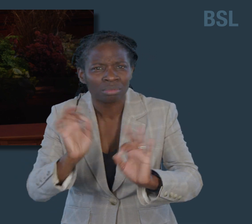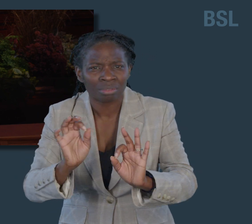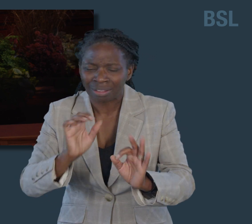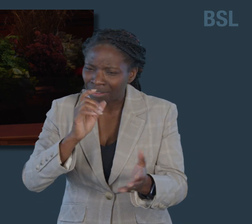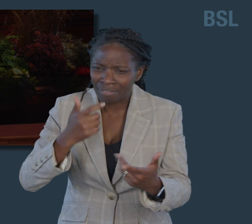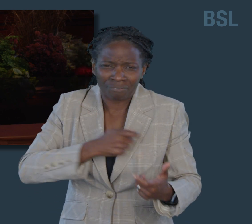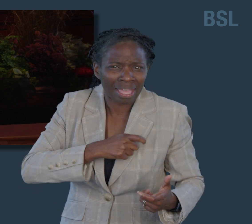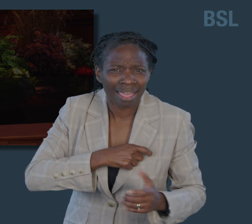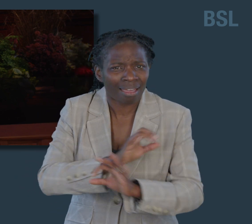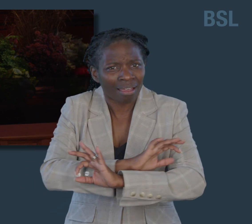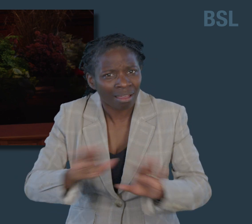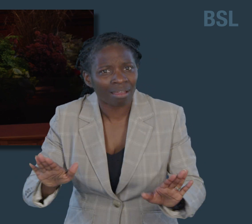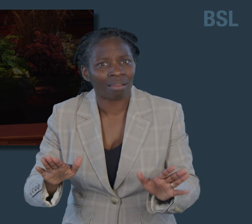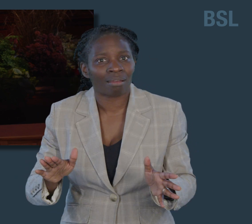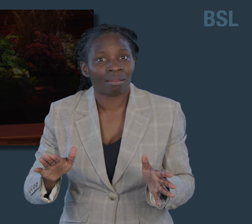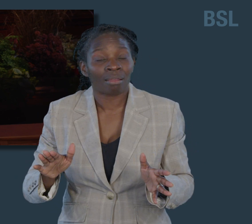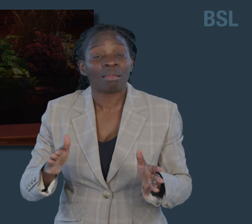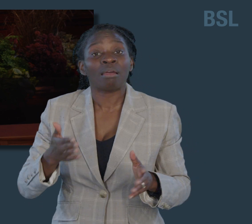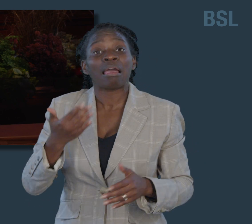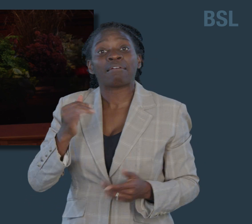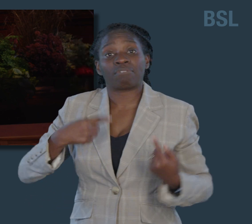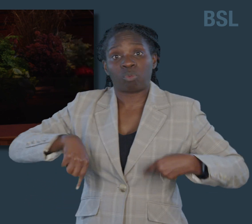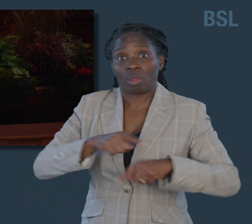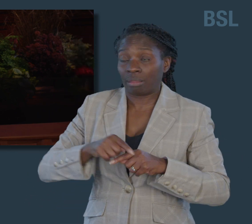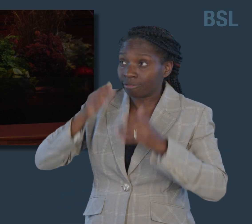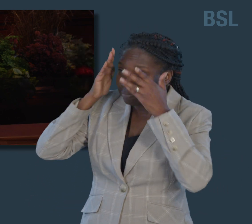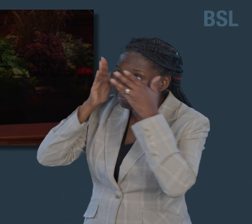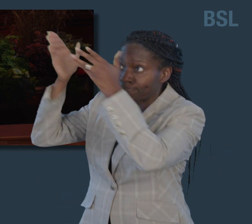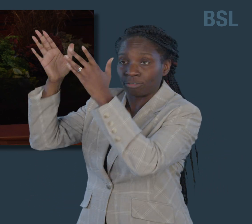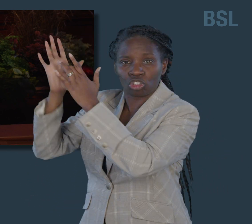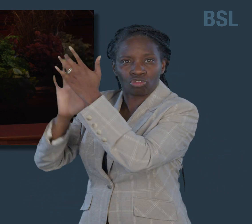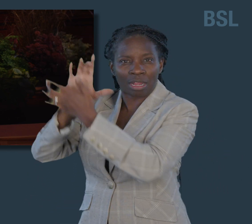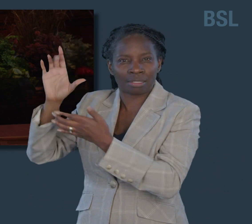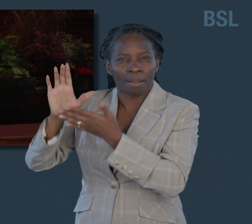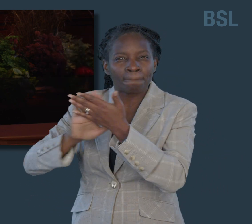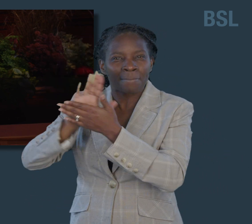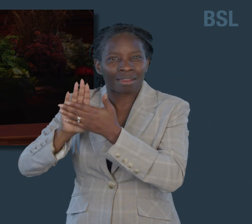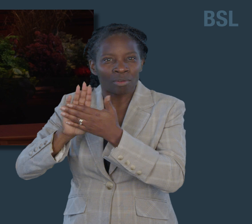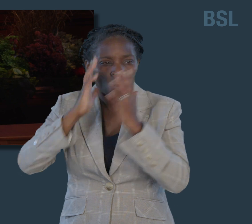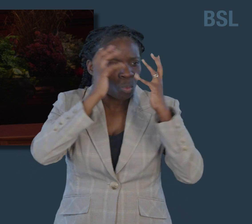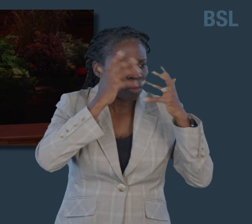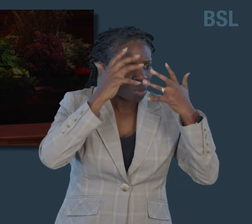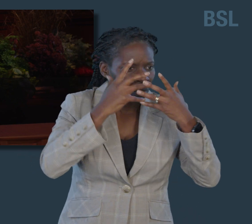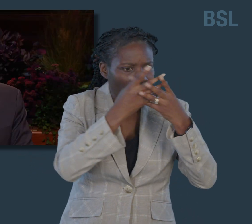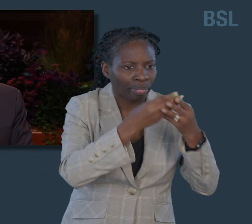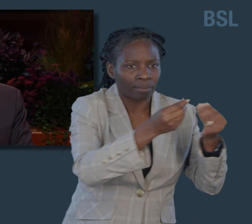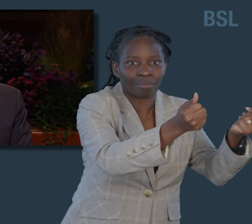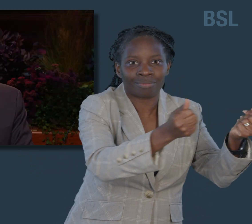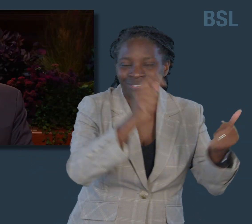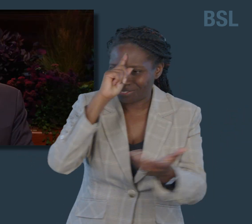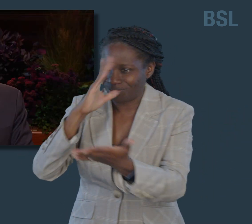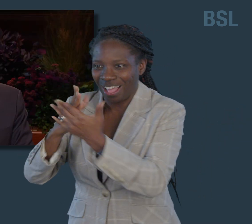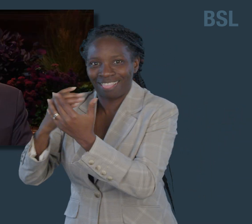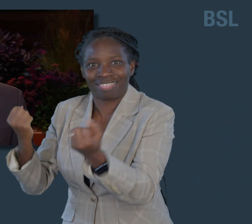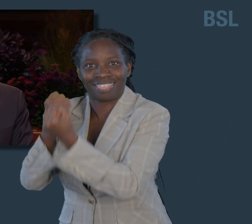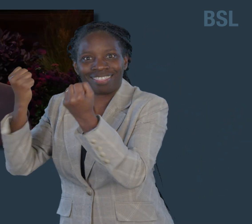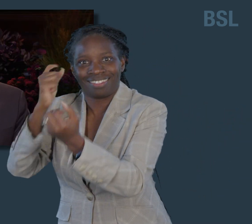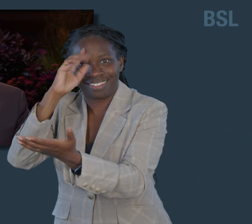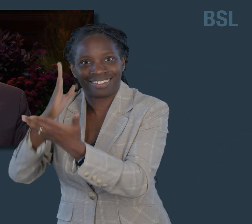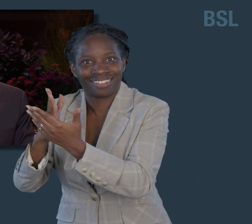When we focus on the Savior, our faith can start to overcome our concerns. As Elder Dieter F. Uchtdorf encouraged us to